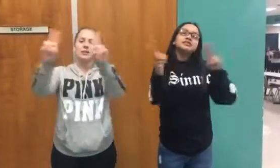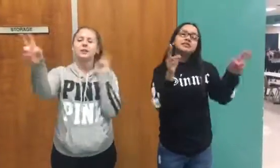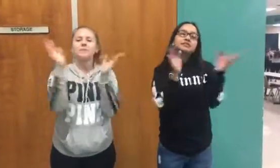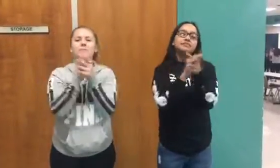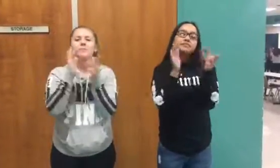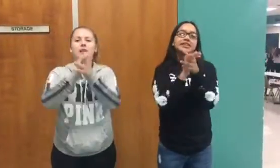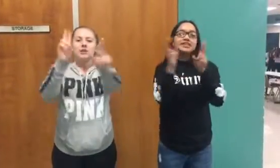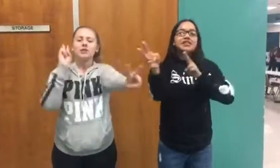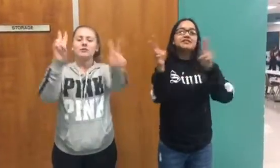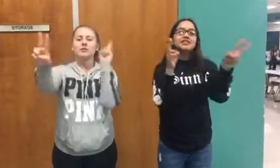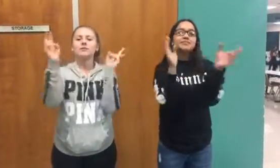Shoot it! Shoot it!